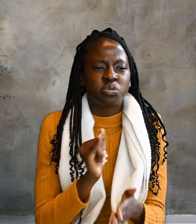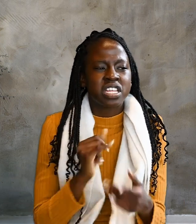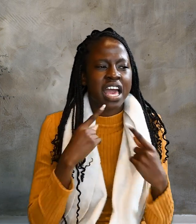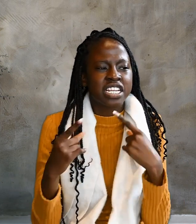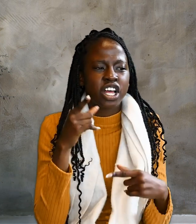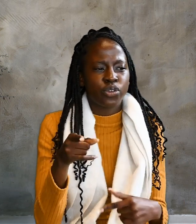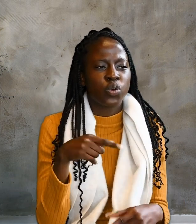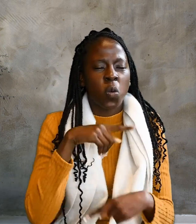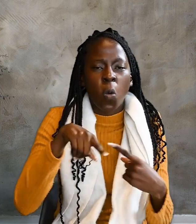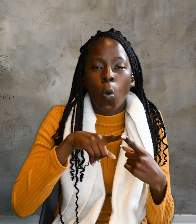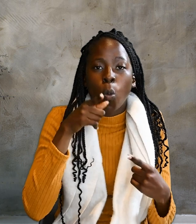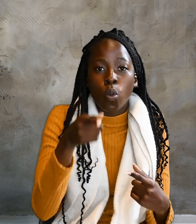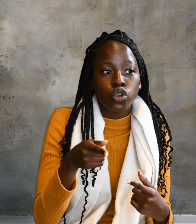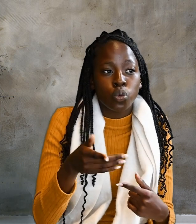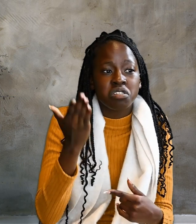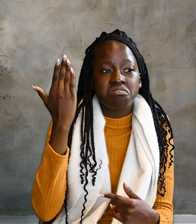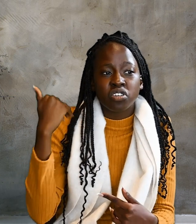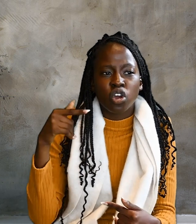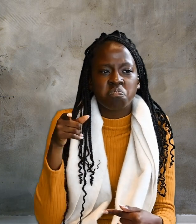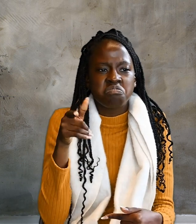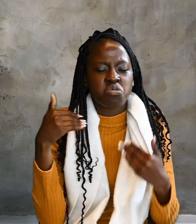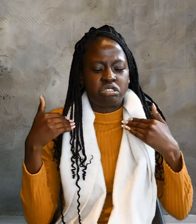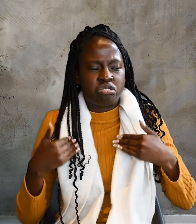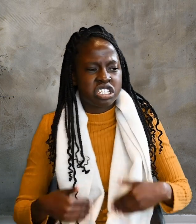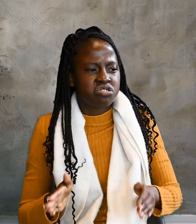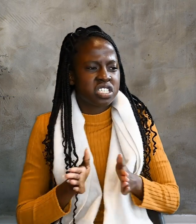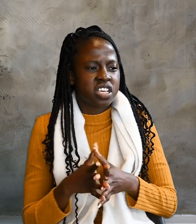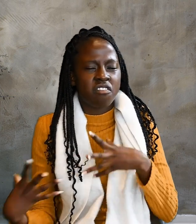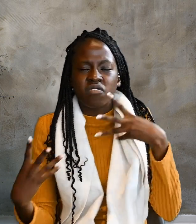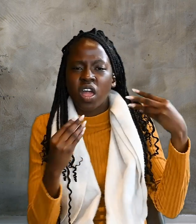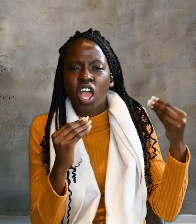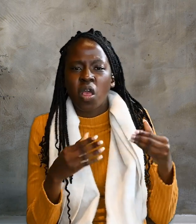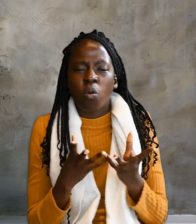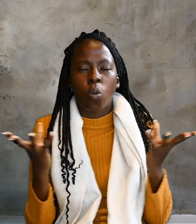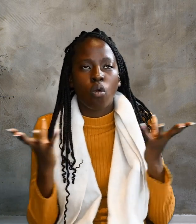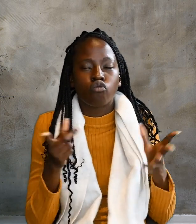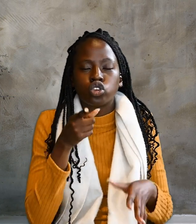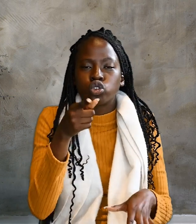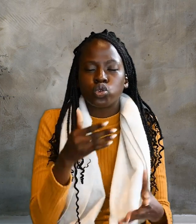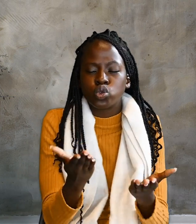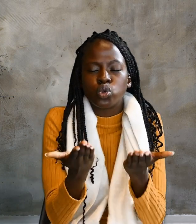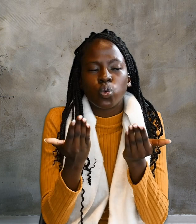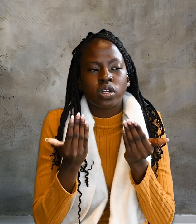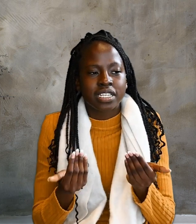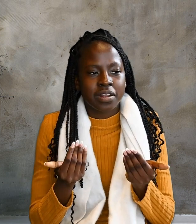truly, I tell you, when you were younger, you dressed yourself and went where you wanted.